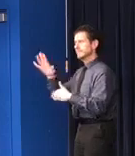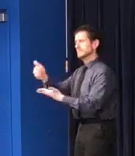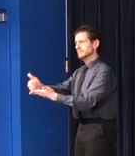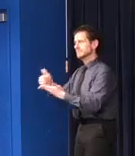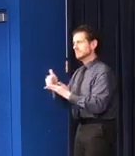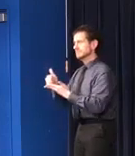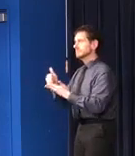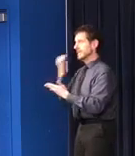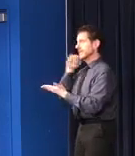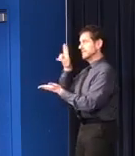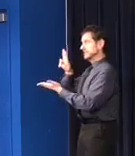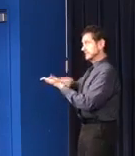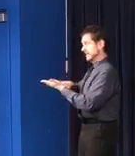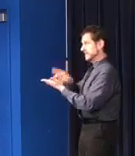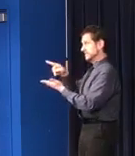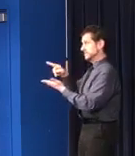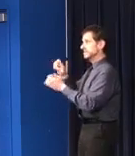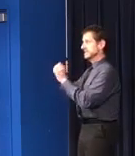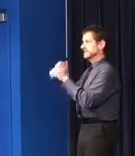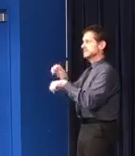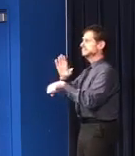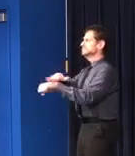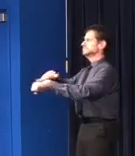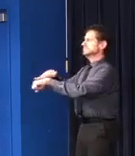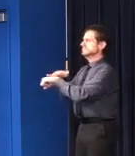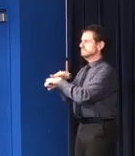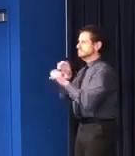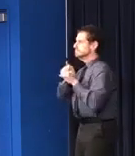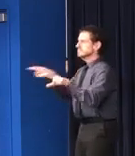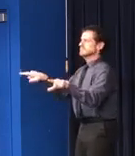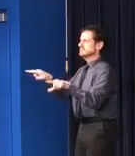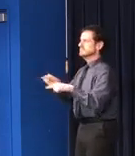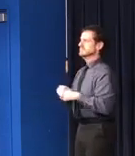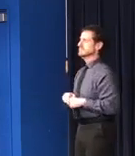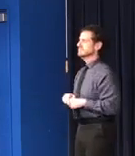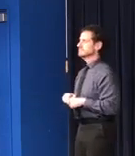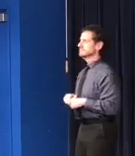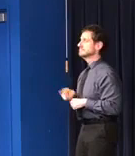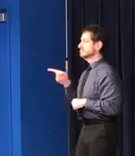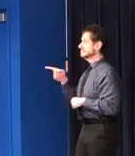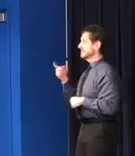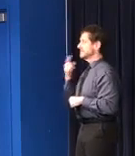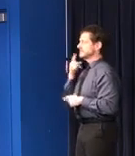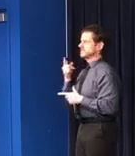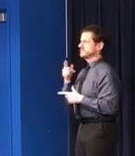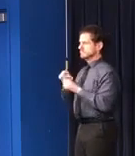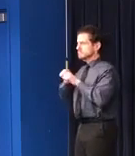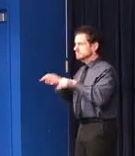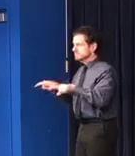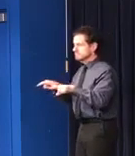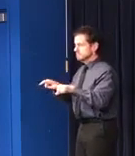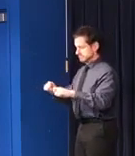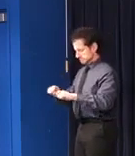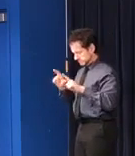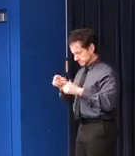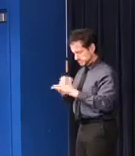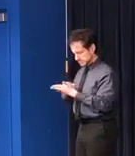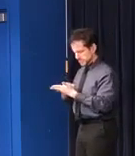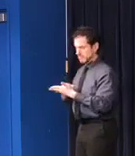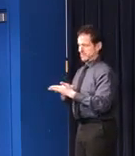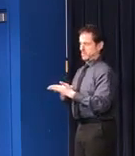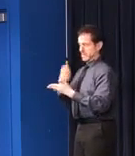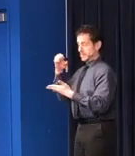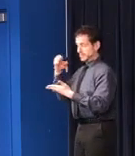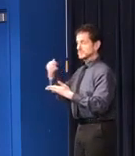up you'll be joining an alert system that when activated will ask you to deploy to assist in our response to